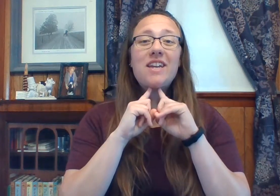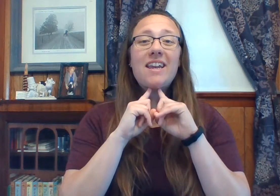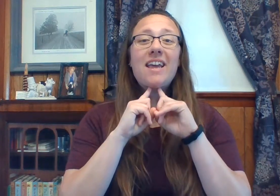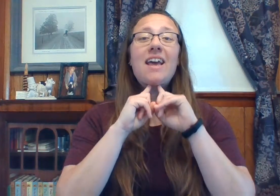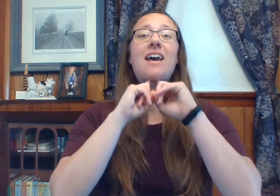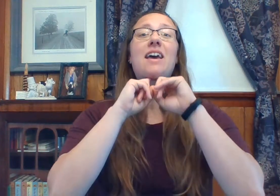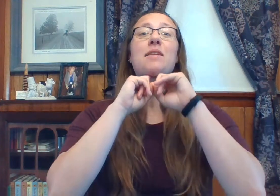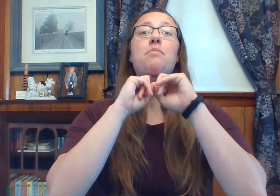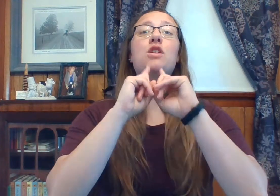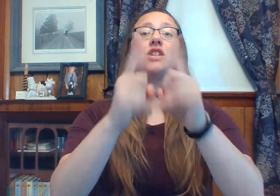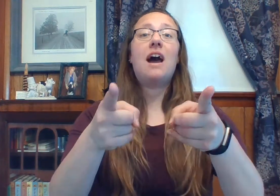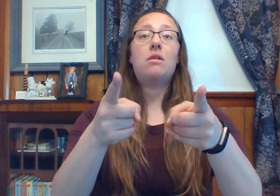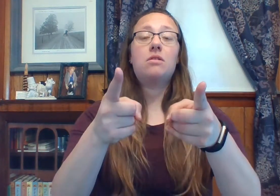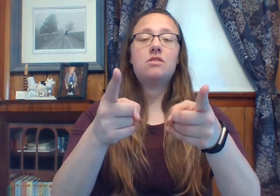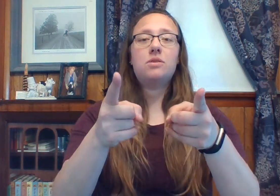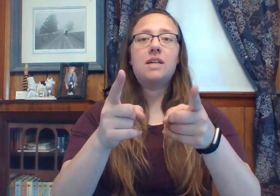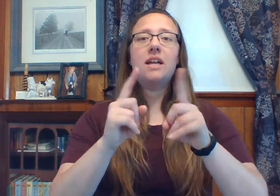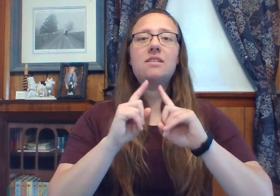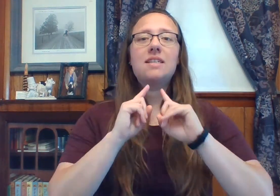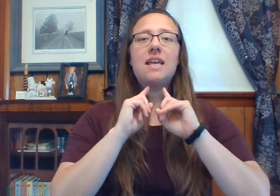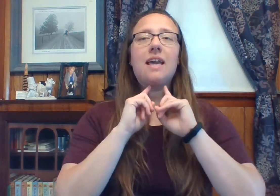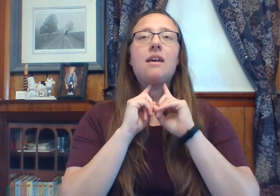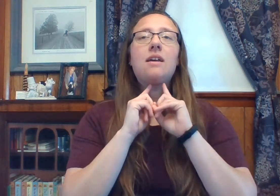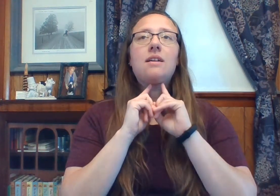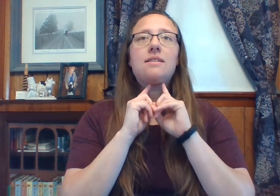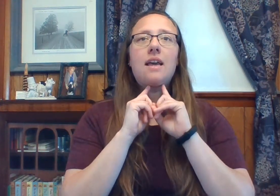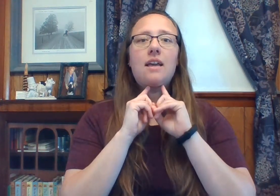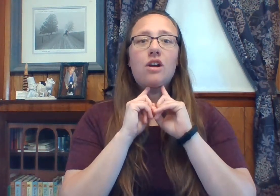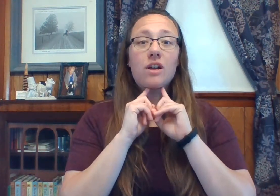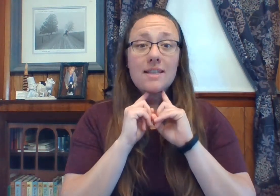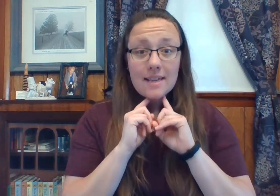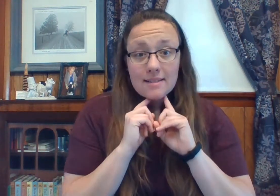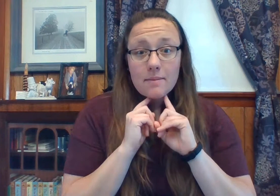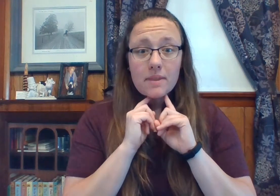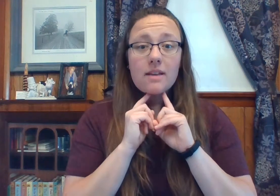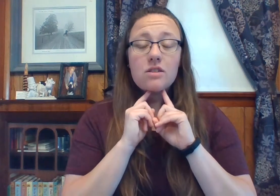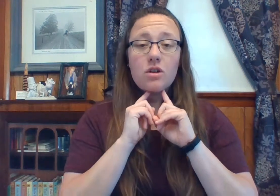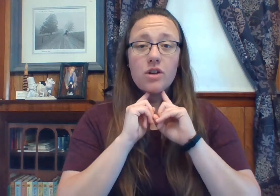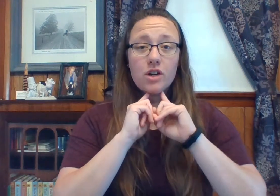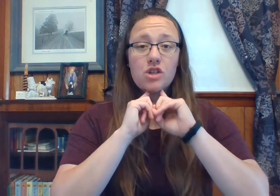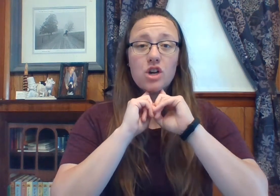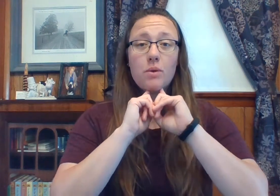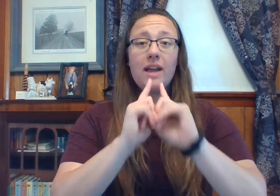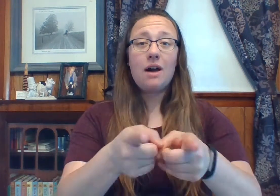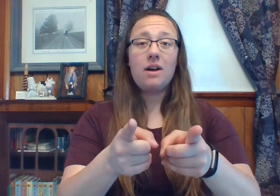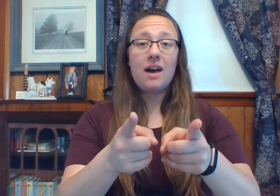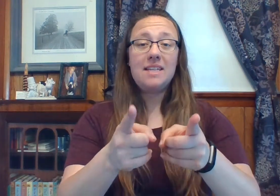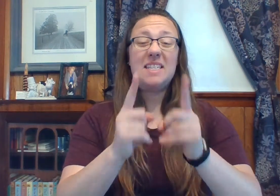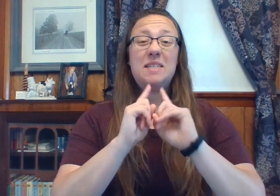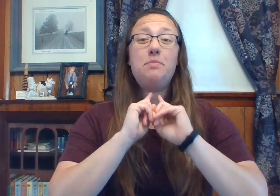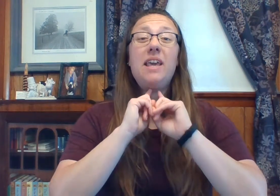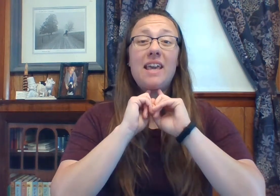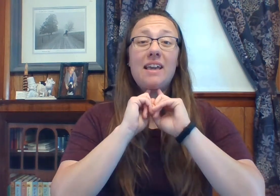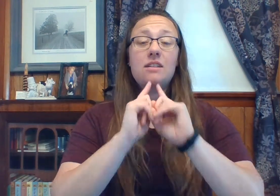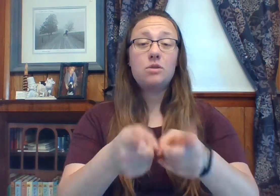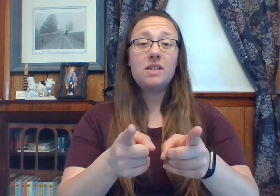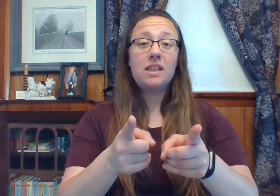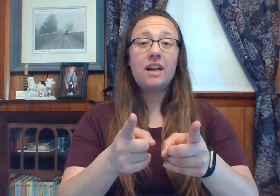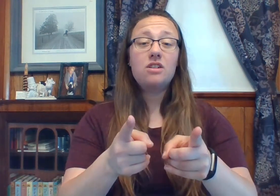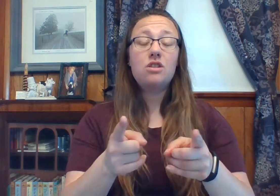chin and push out. So declares is like saying you're going to say something. So you're showing how God is speaking. So declares